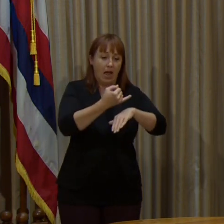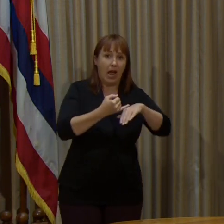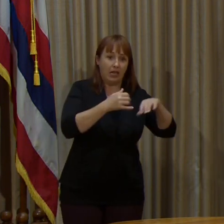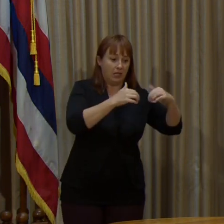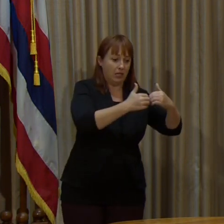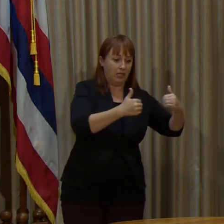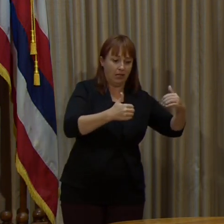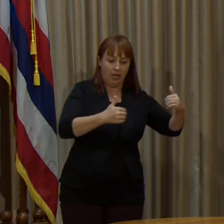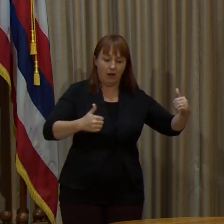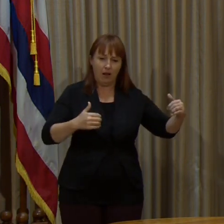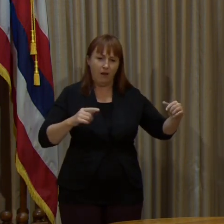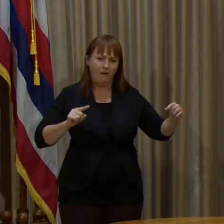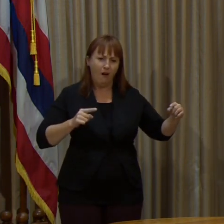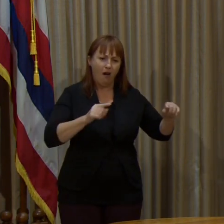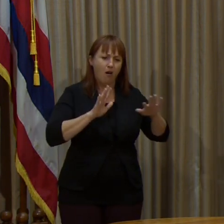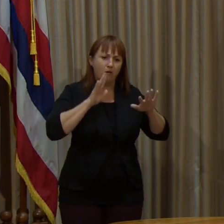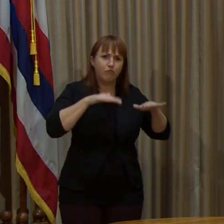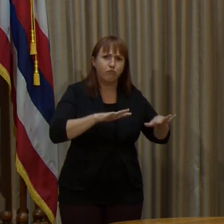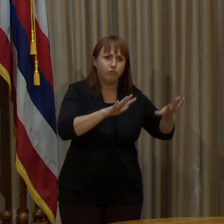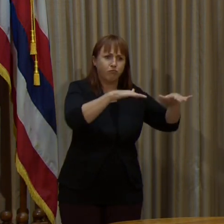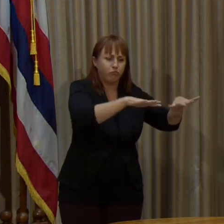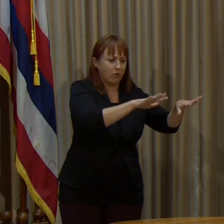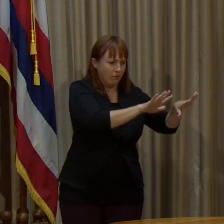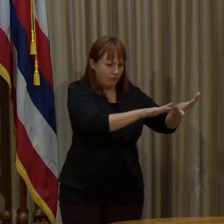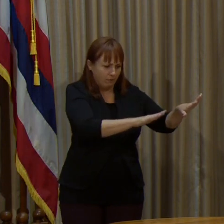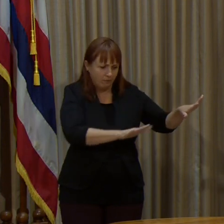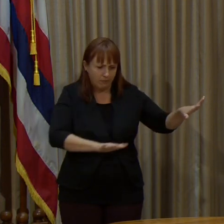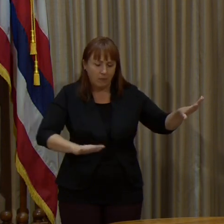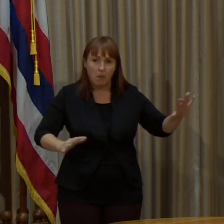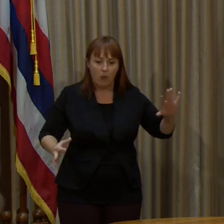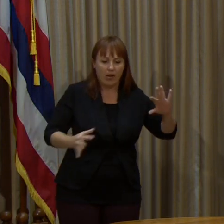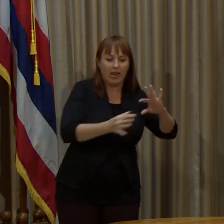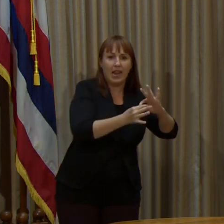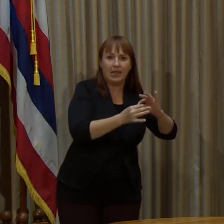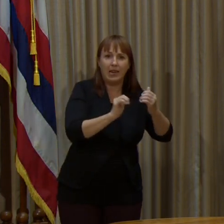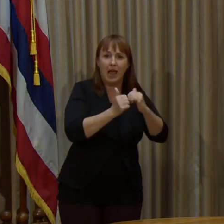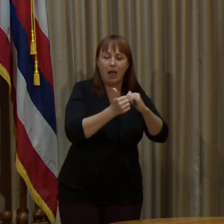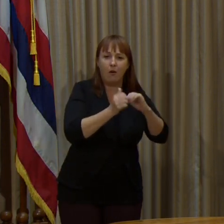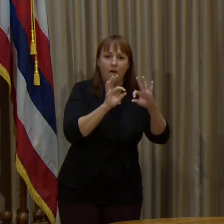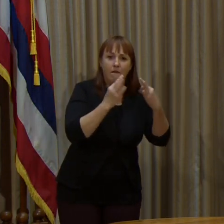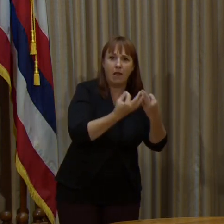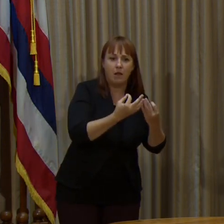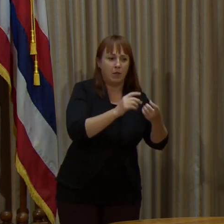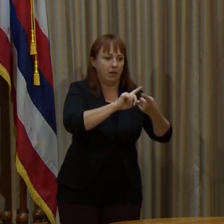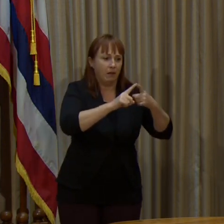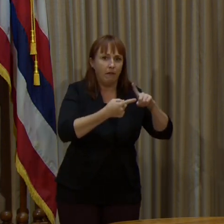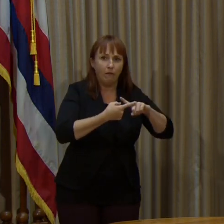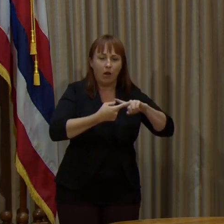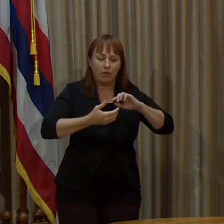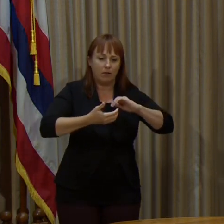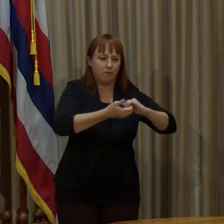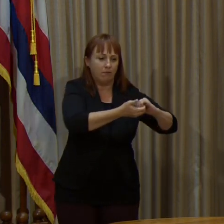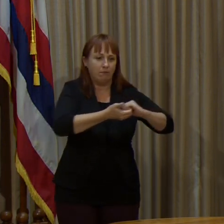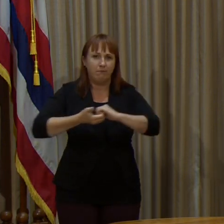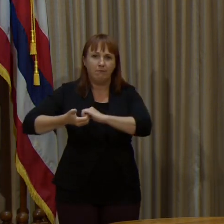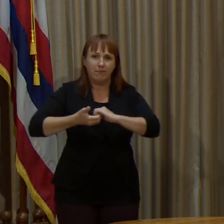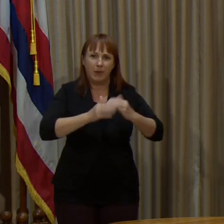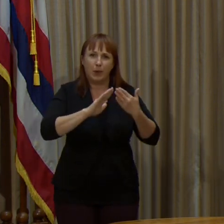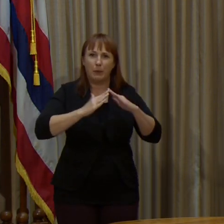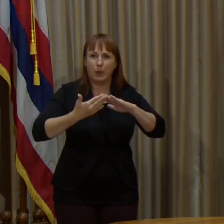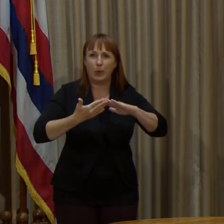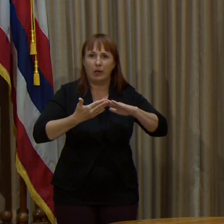by miles of ocean, but connected by families, friends, and a sense of community.